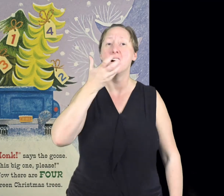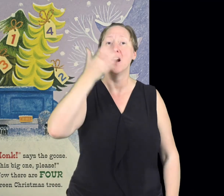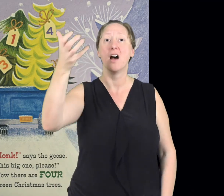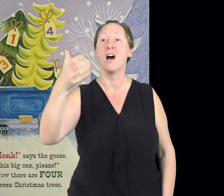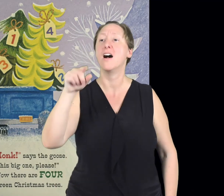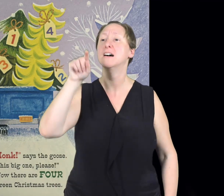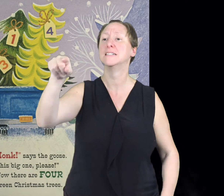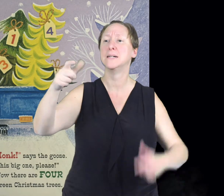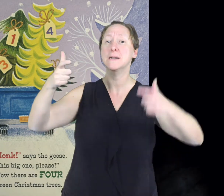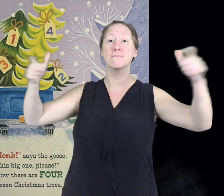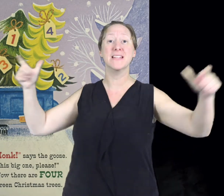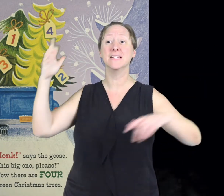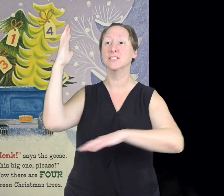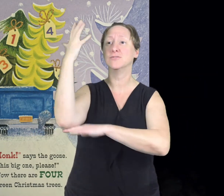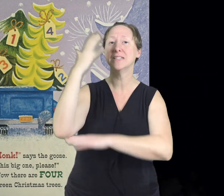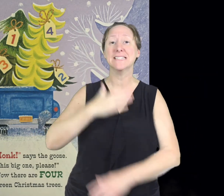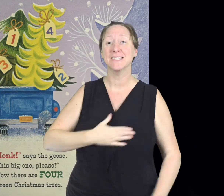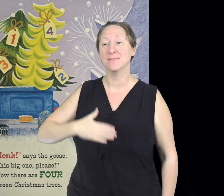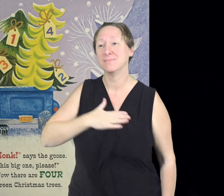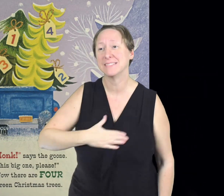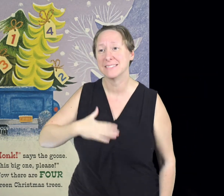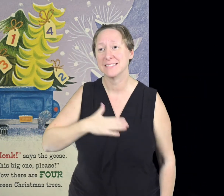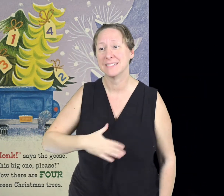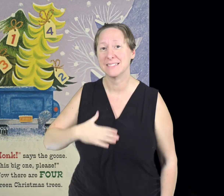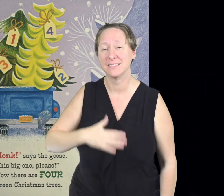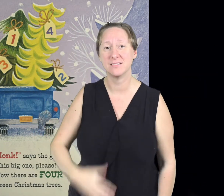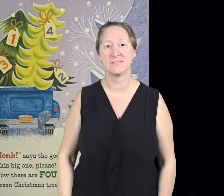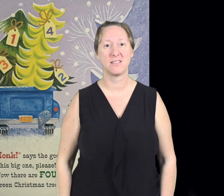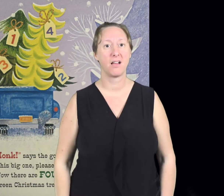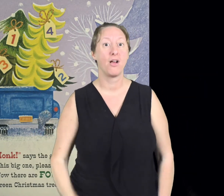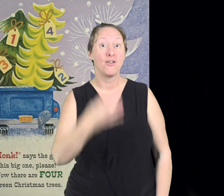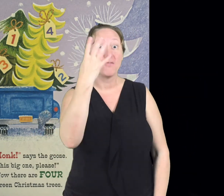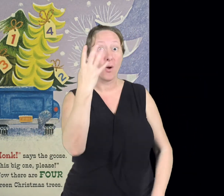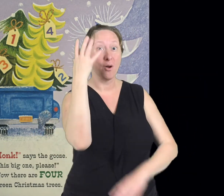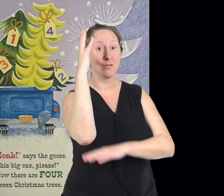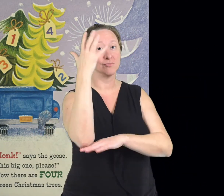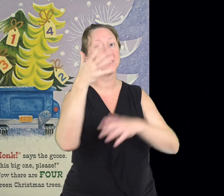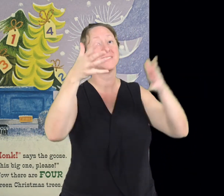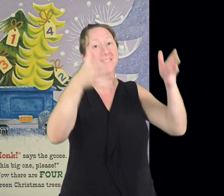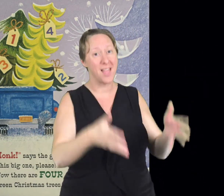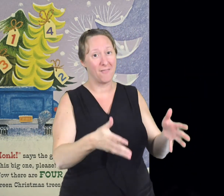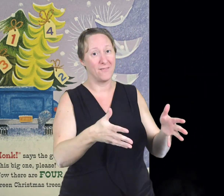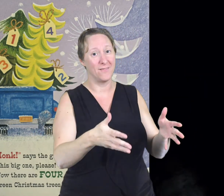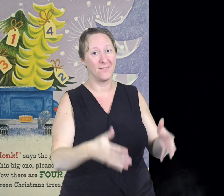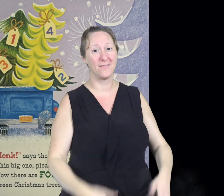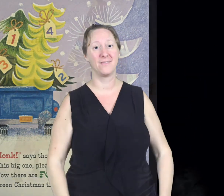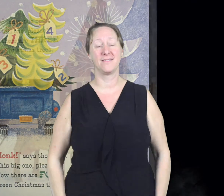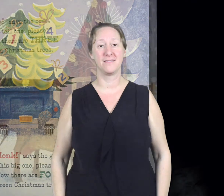big one please now there are four green Christmas trees